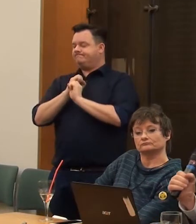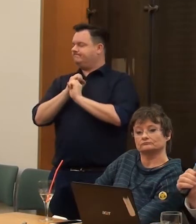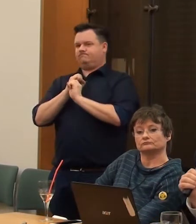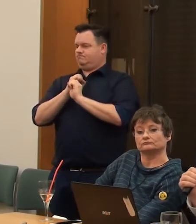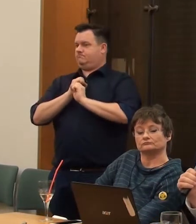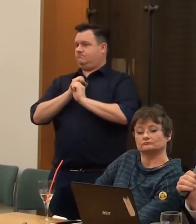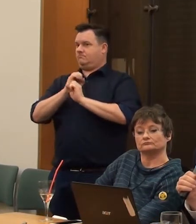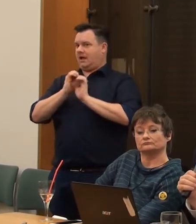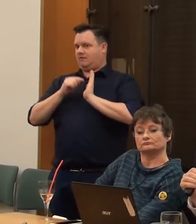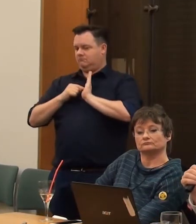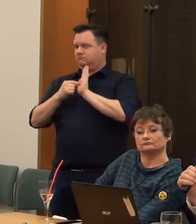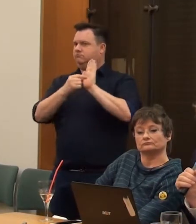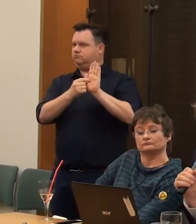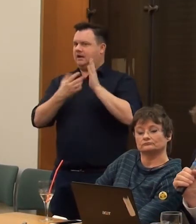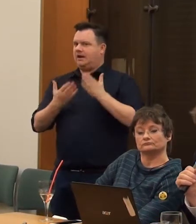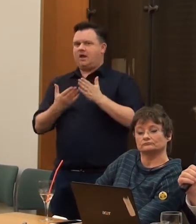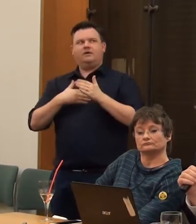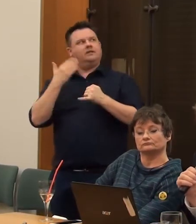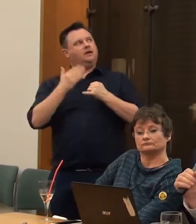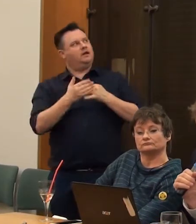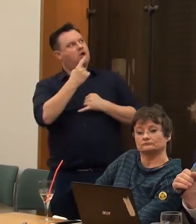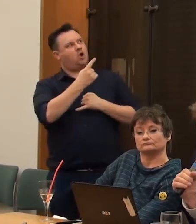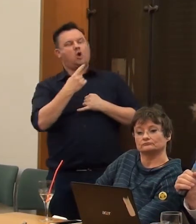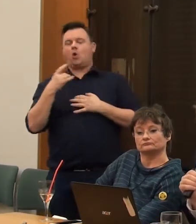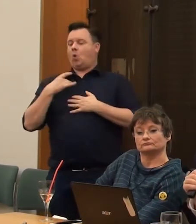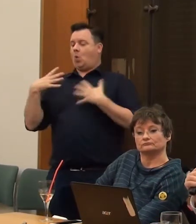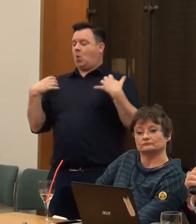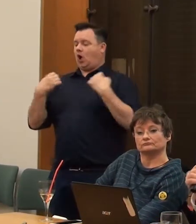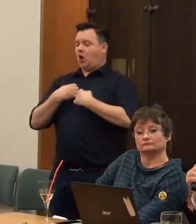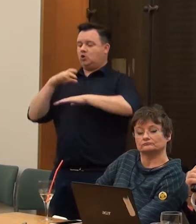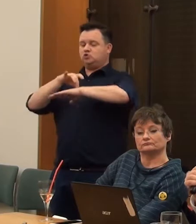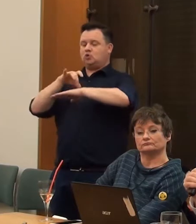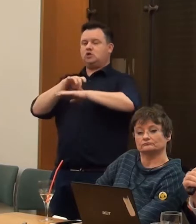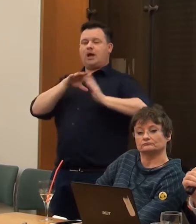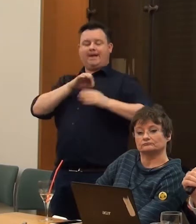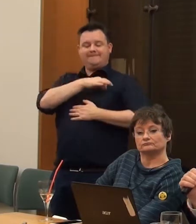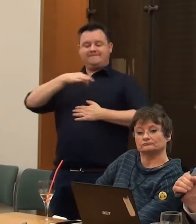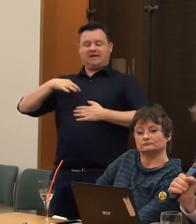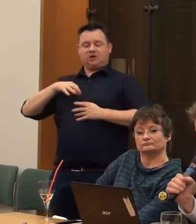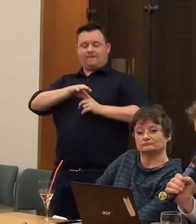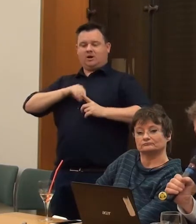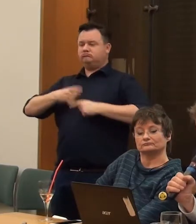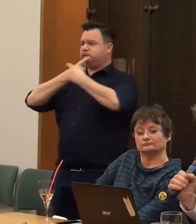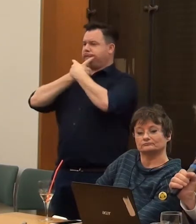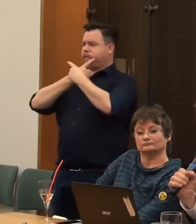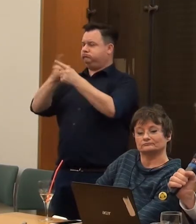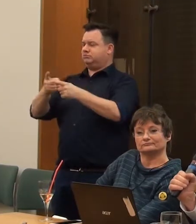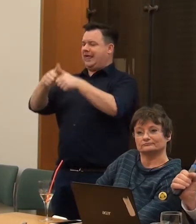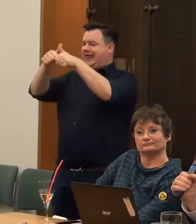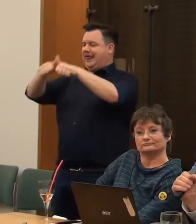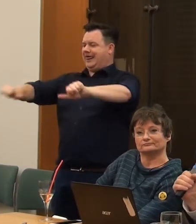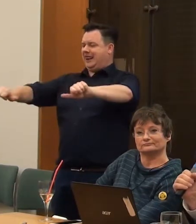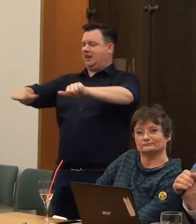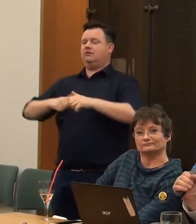So, I'll end on this cartoon. The white-coated doctor from the medical model saying heal to the man in the wheelchair.